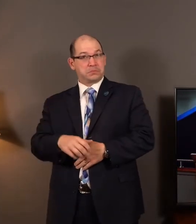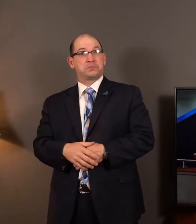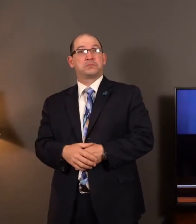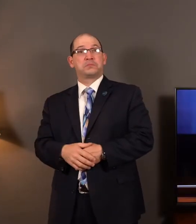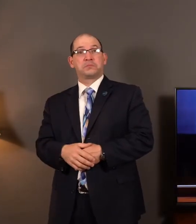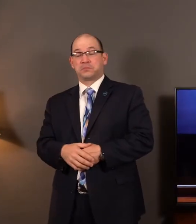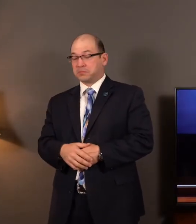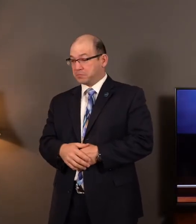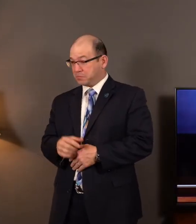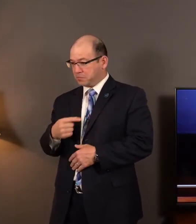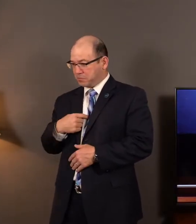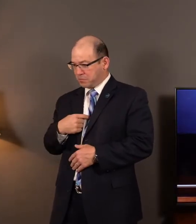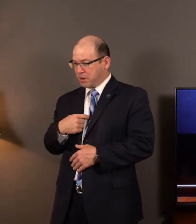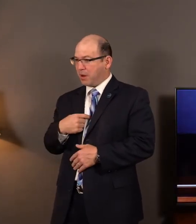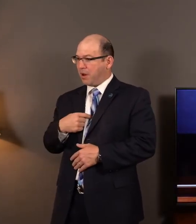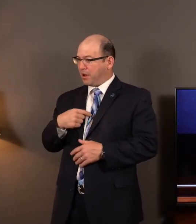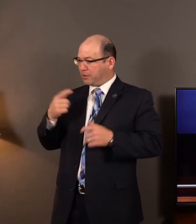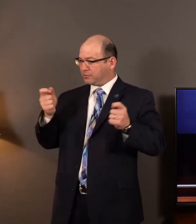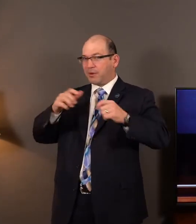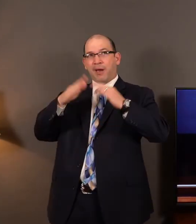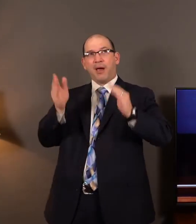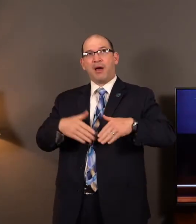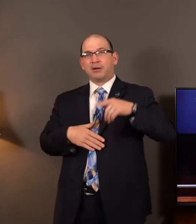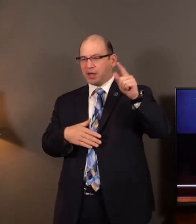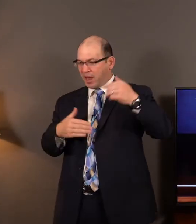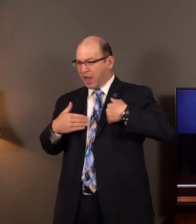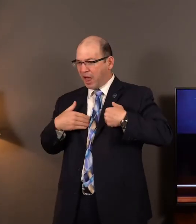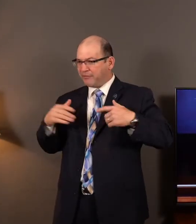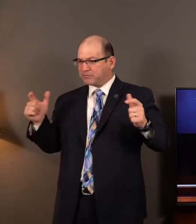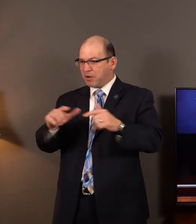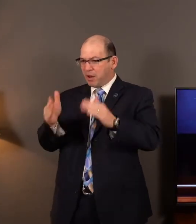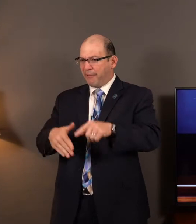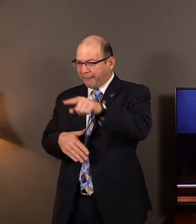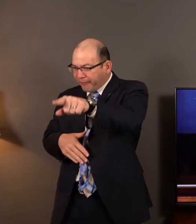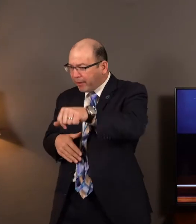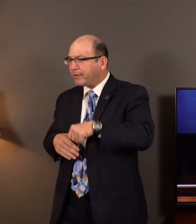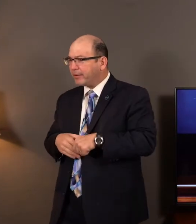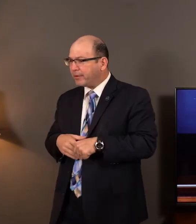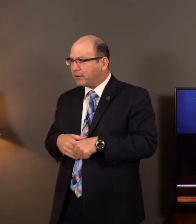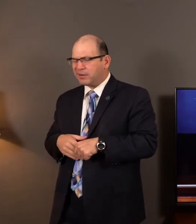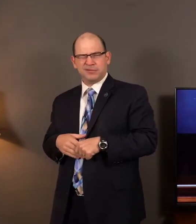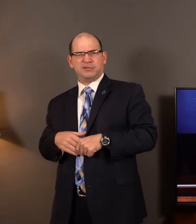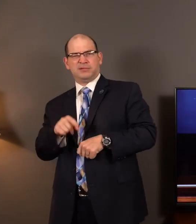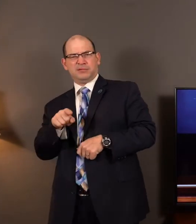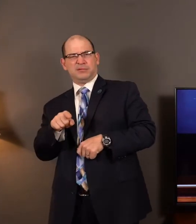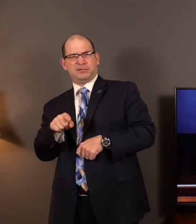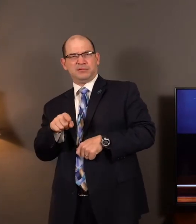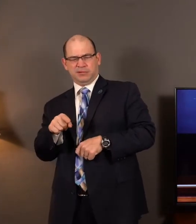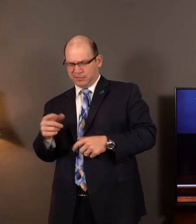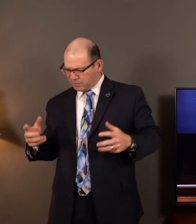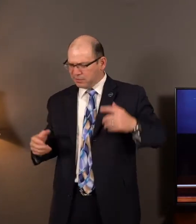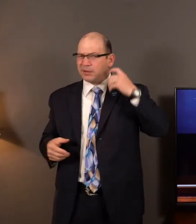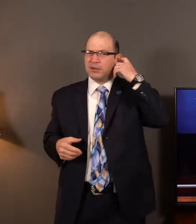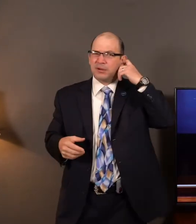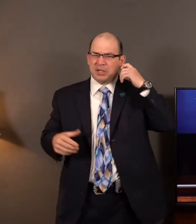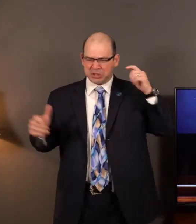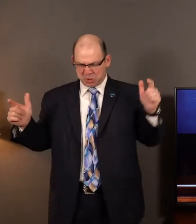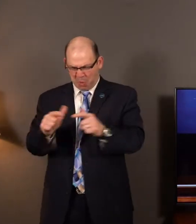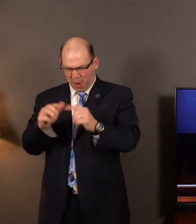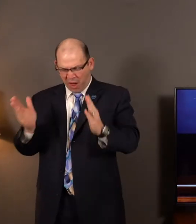Peter said, Well, I'm in charge of housing here in heaven, and we've got a shack for you down in the valley. And the pastor looked at him with a saddened face and said, Now, hang on here a second.